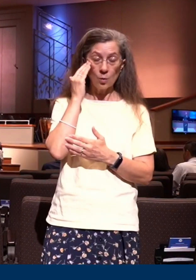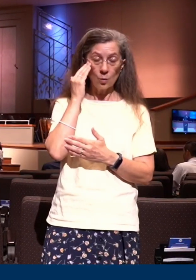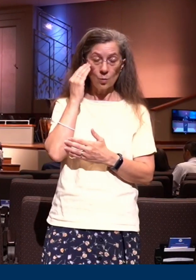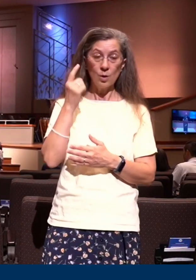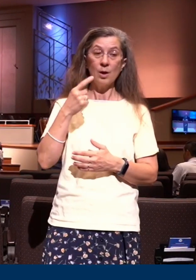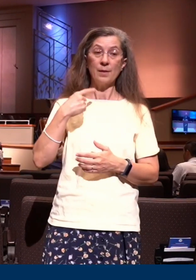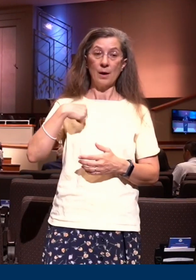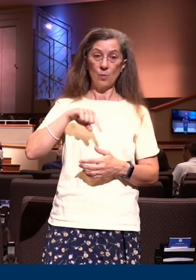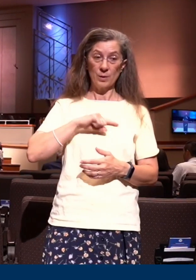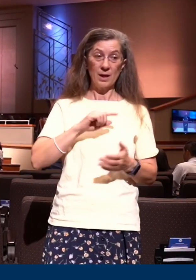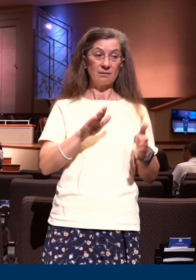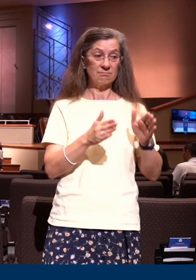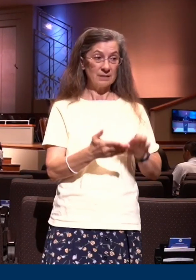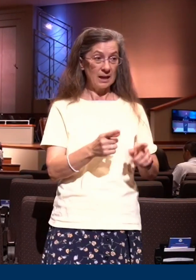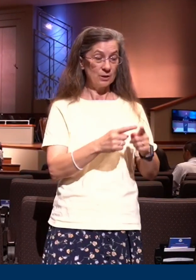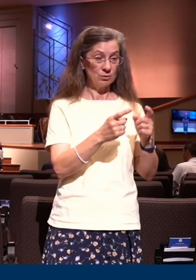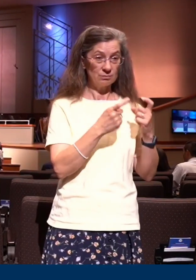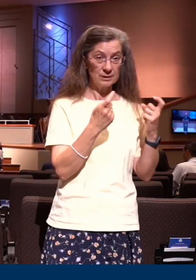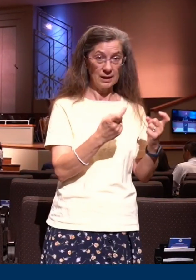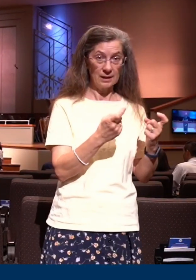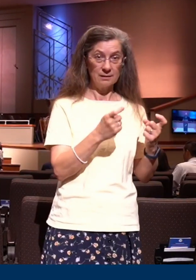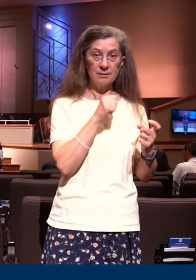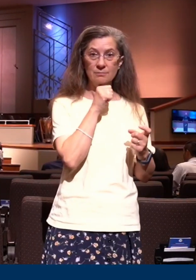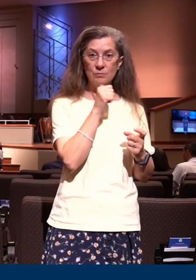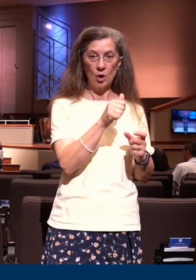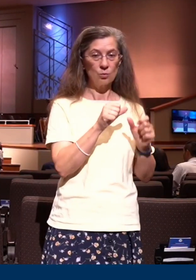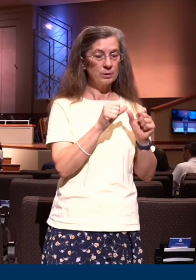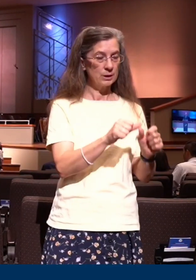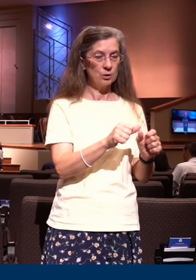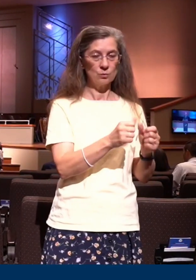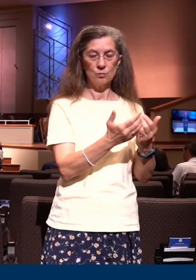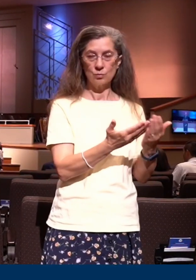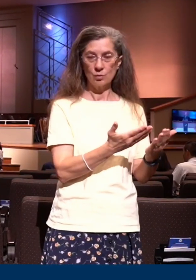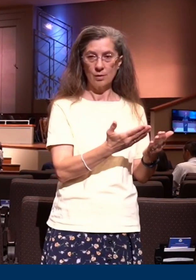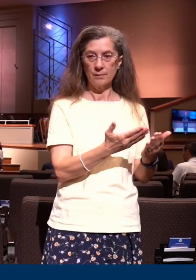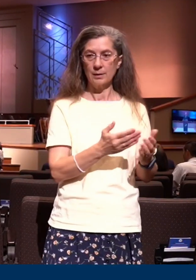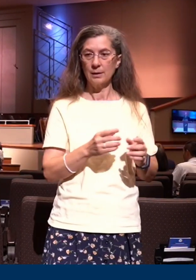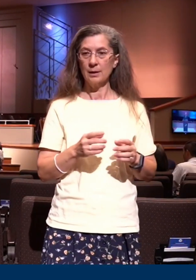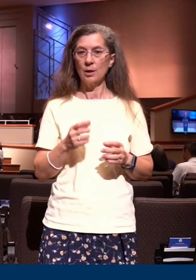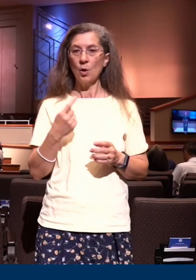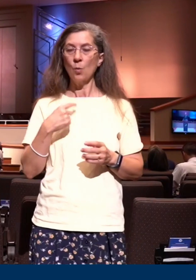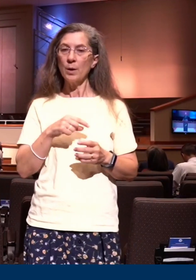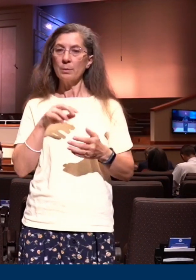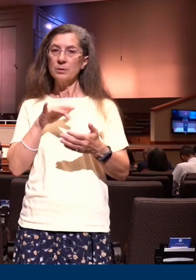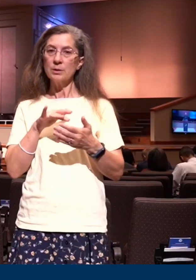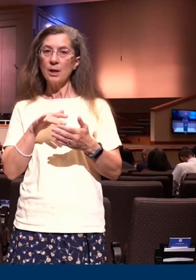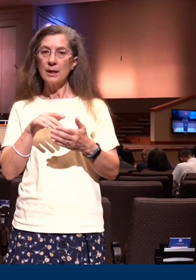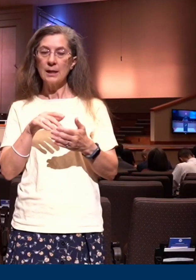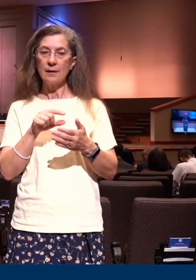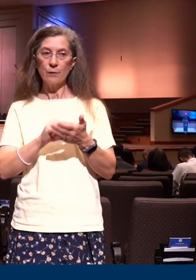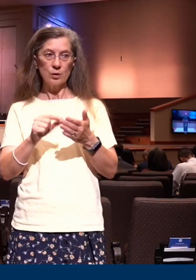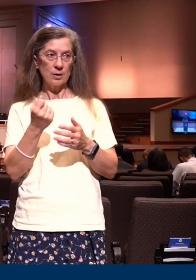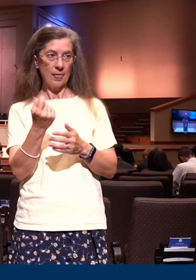true we're going to come to verse 11 next week but let's take a quick peek for our conclusion tonight shall we likewise